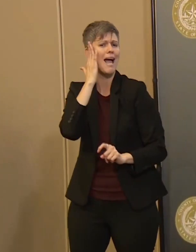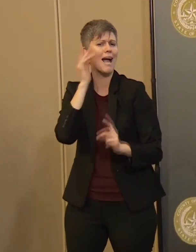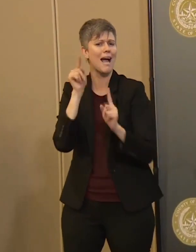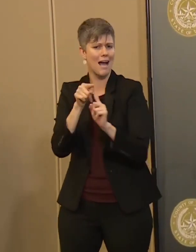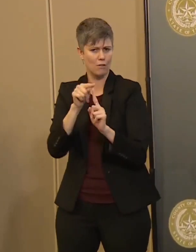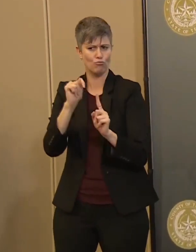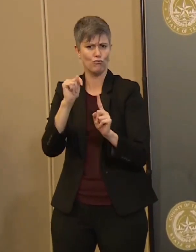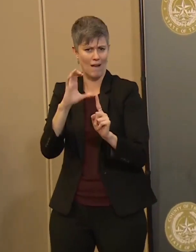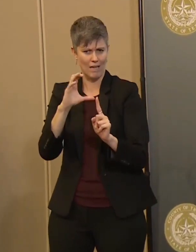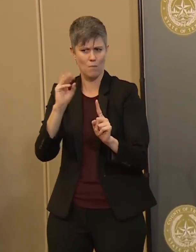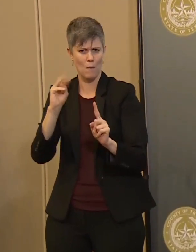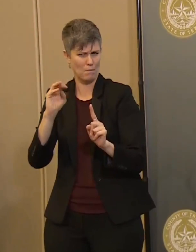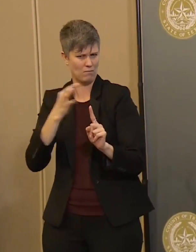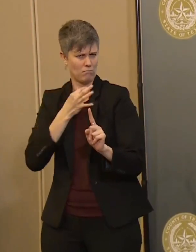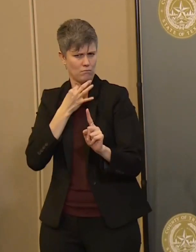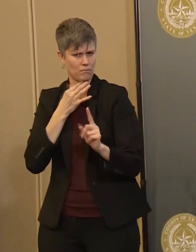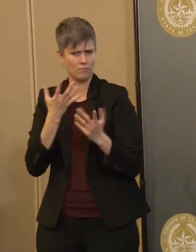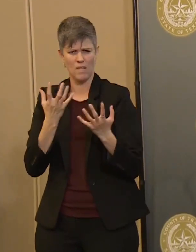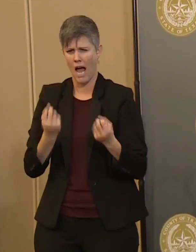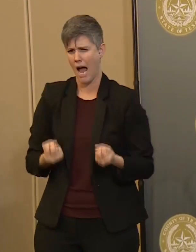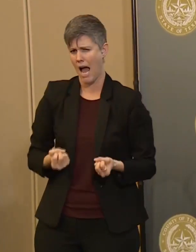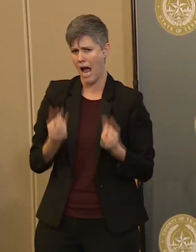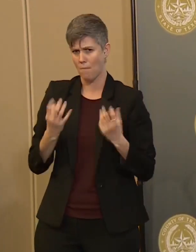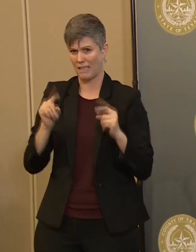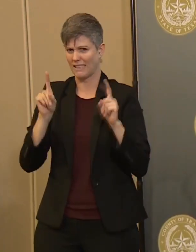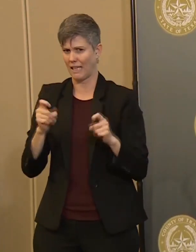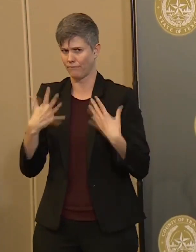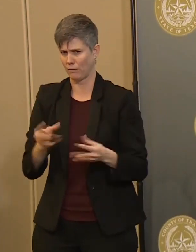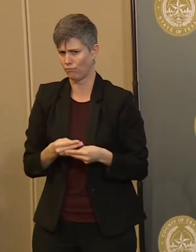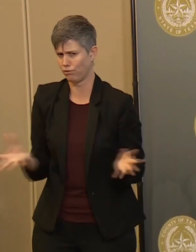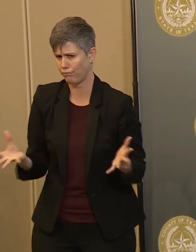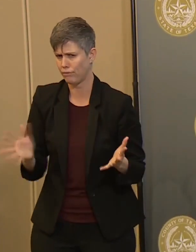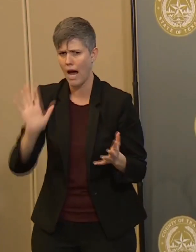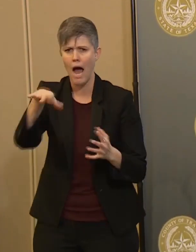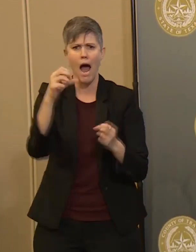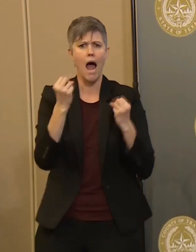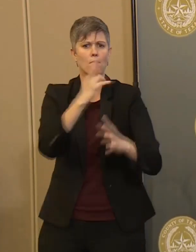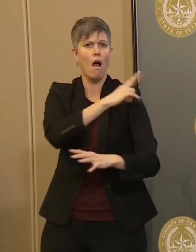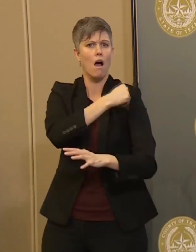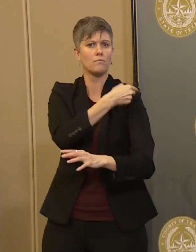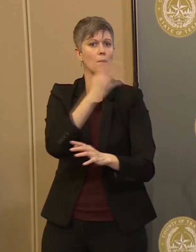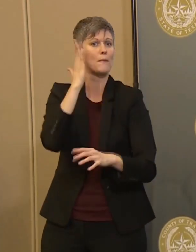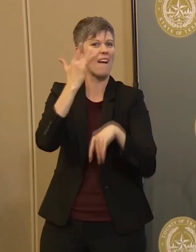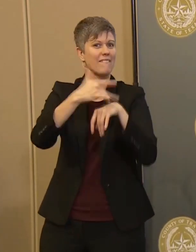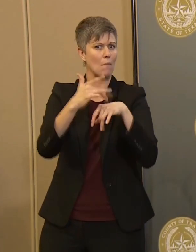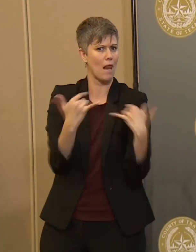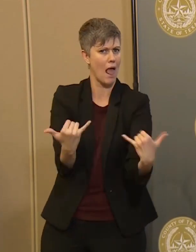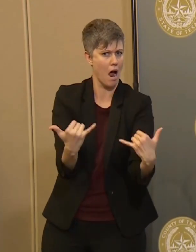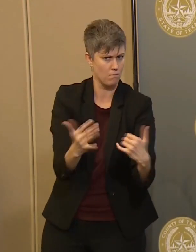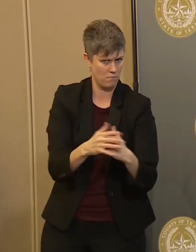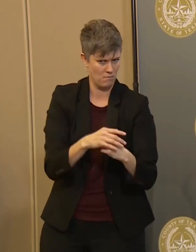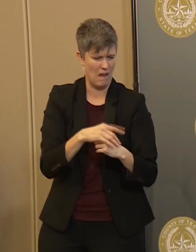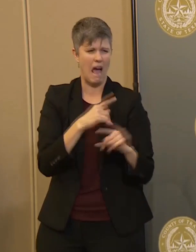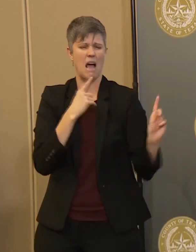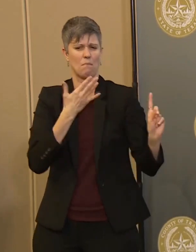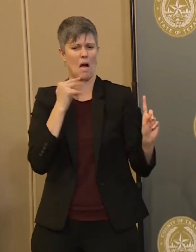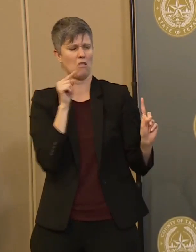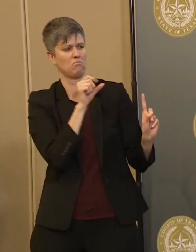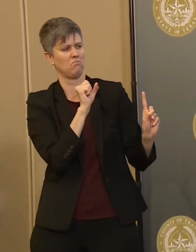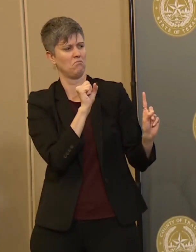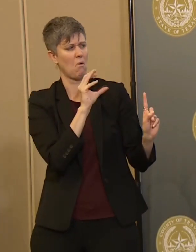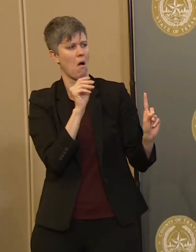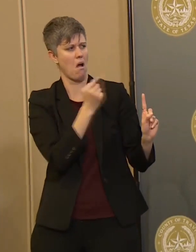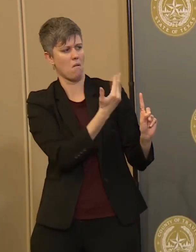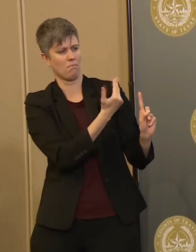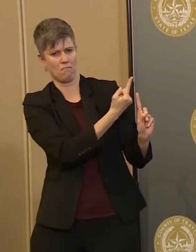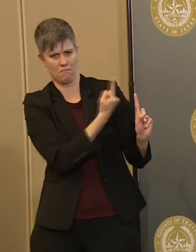How many tests have been administered in both counties, and how many hospital beds do we have in both counties? Let's bring up Dr. Escott for that. He has